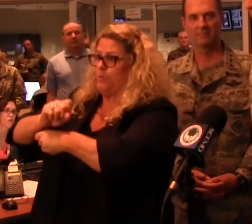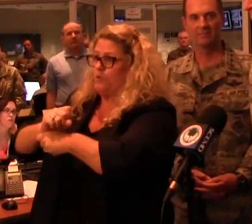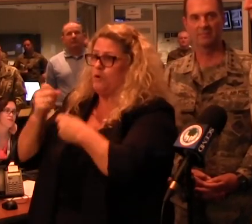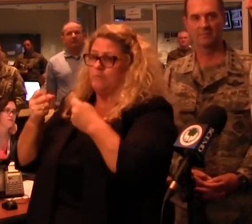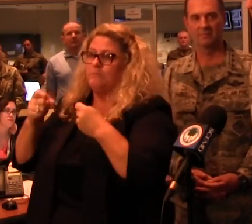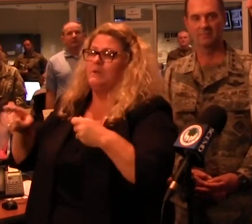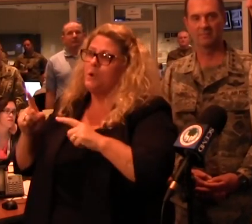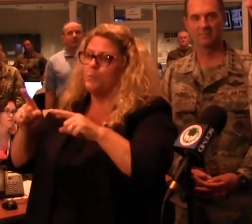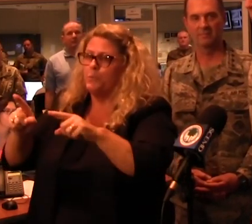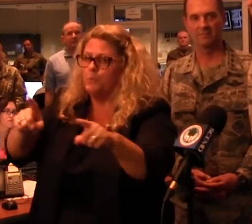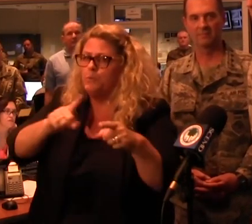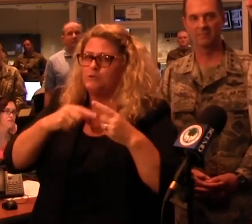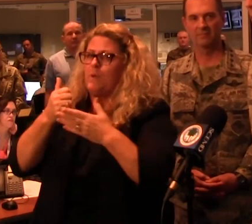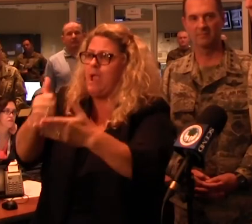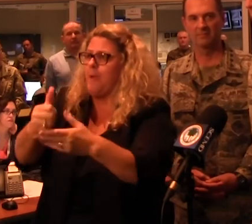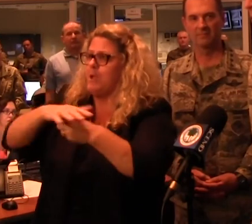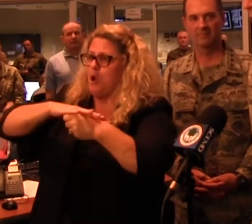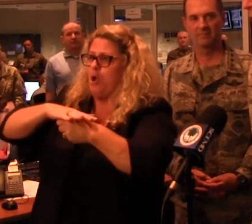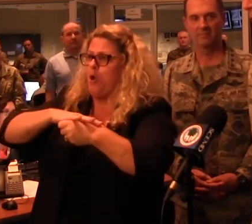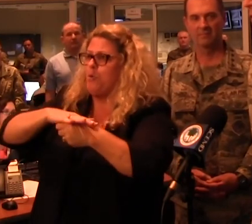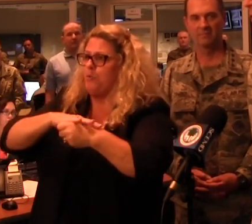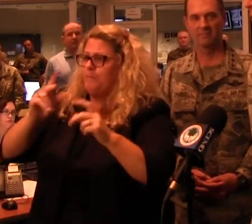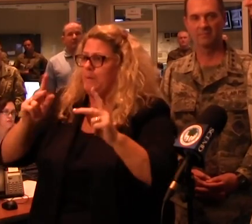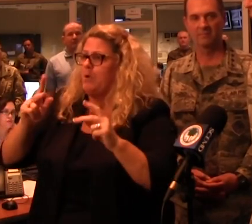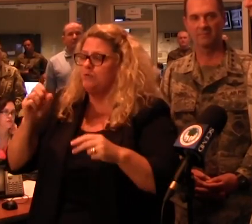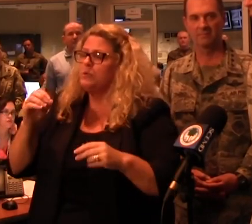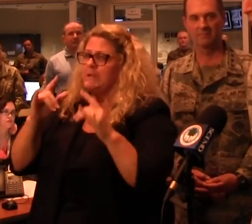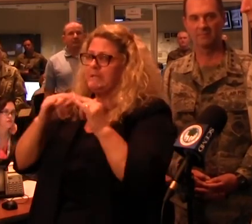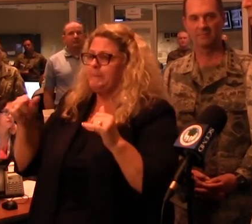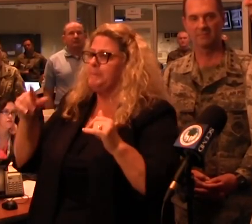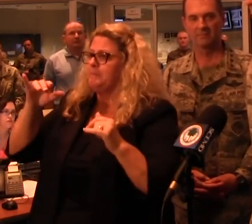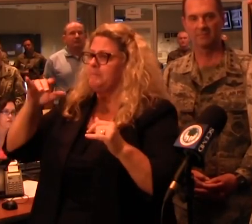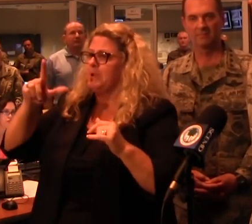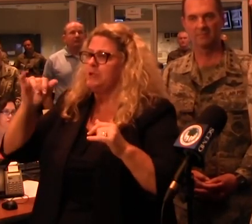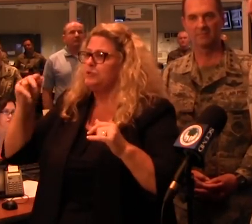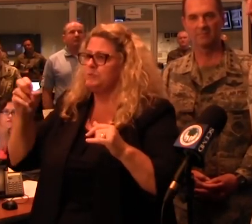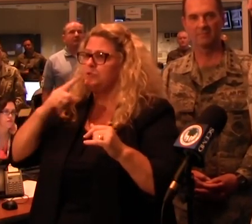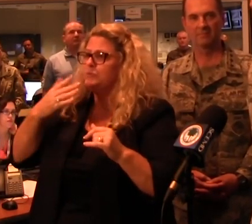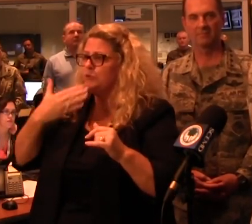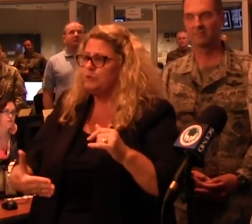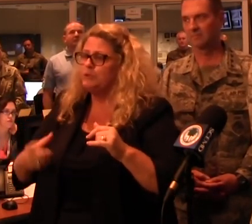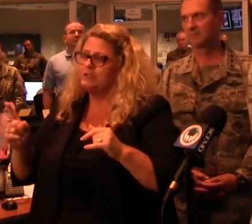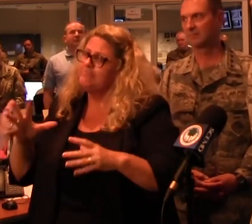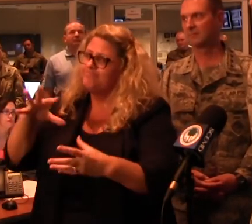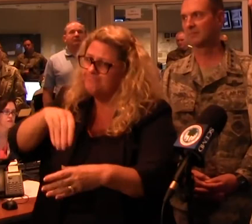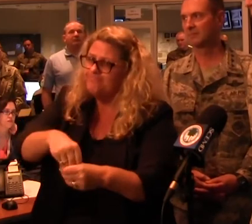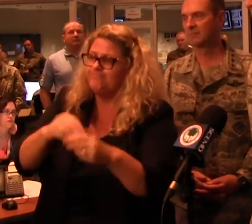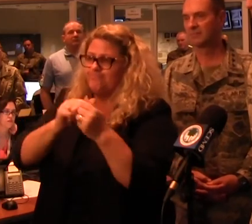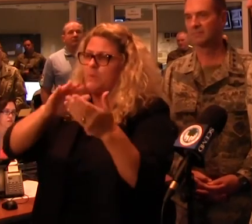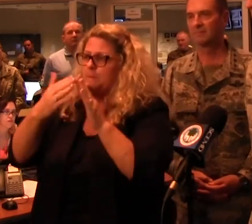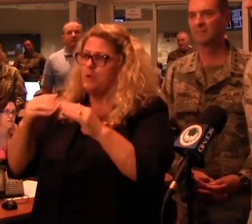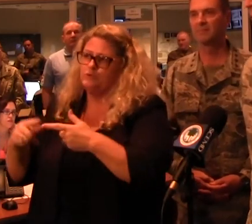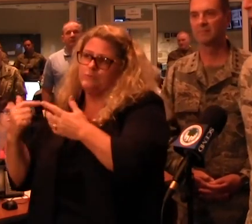to be part of the rescue efforts as well. So Camp Lejeune is doing very well. They're trying to be part of the community and are able to bring